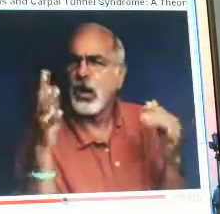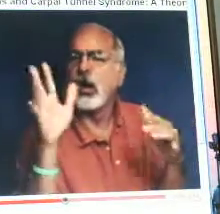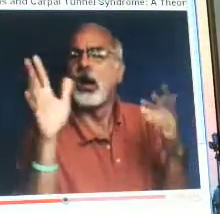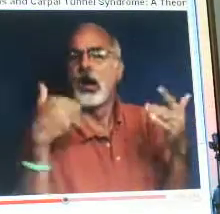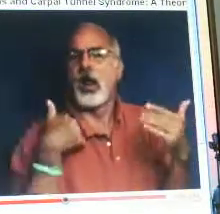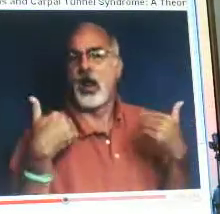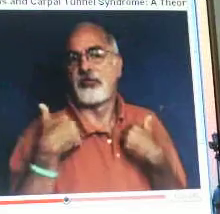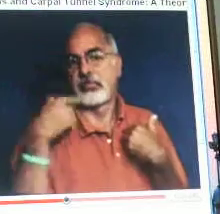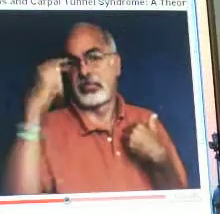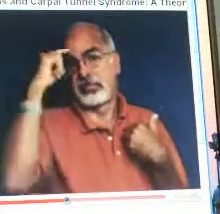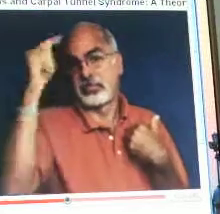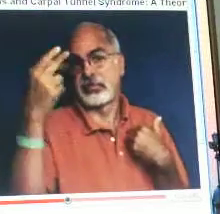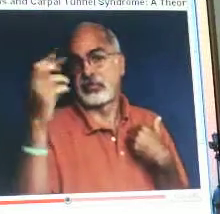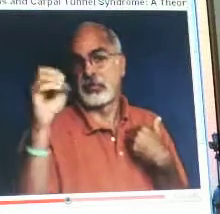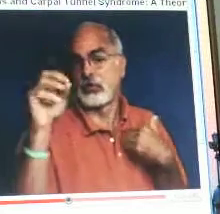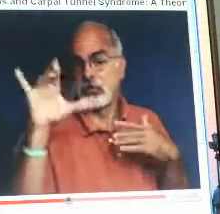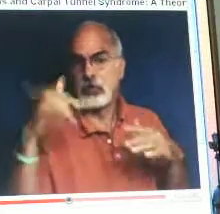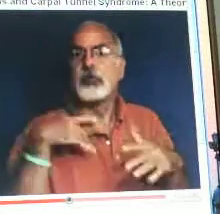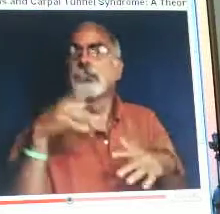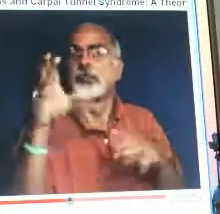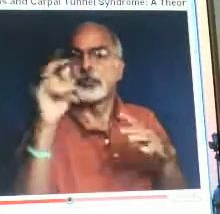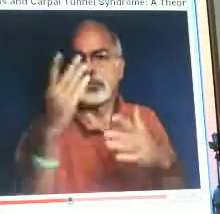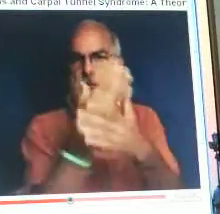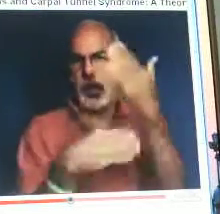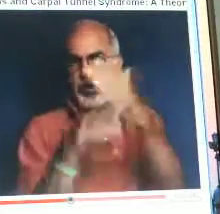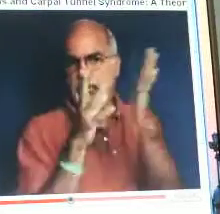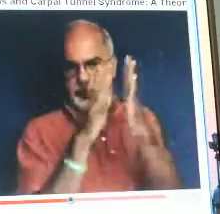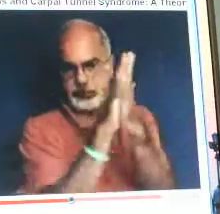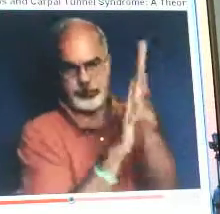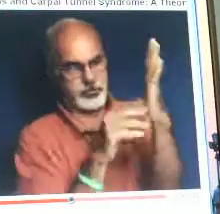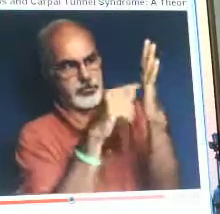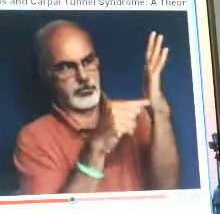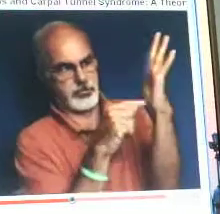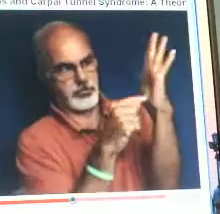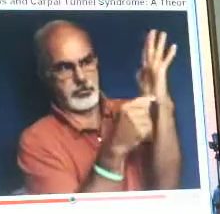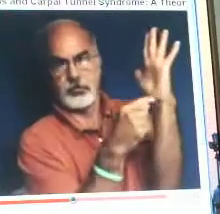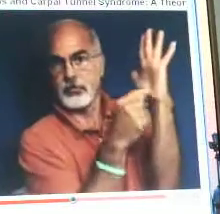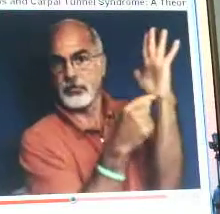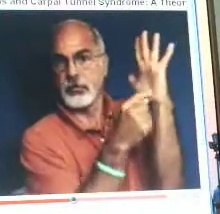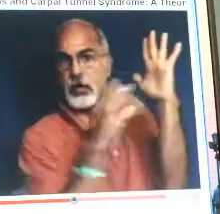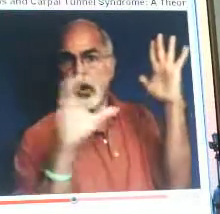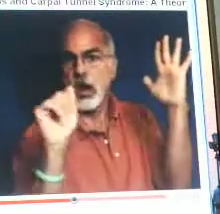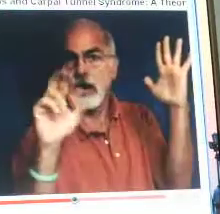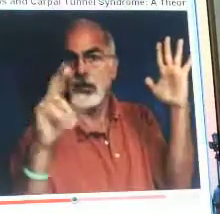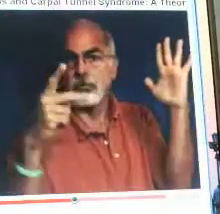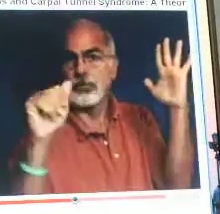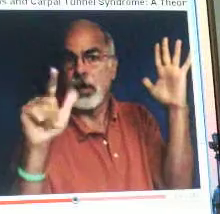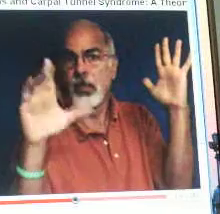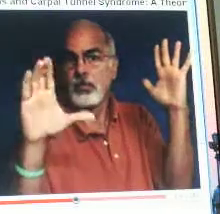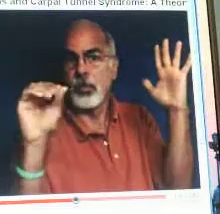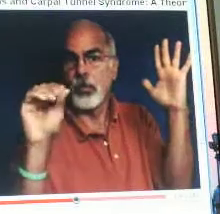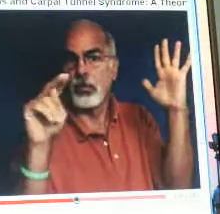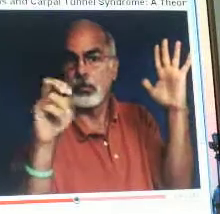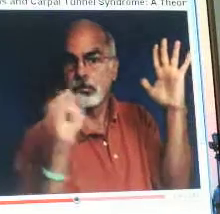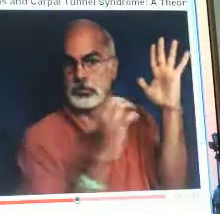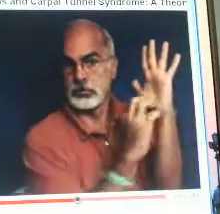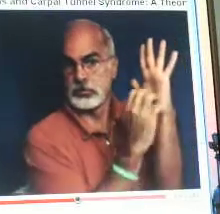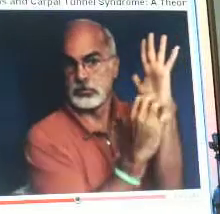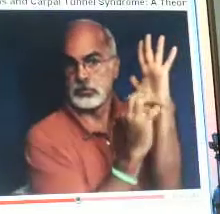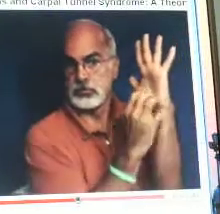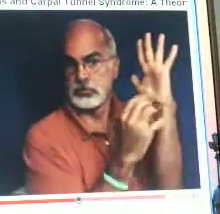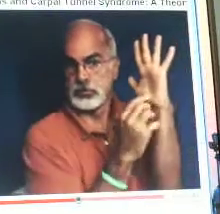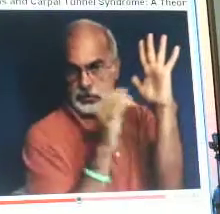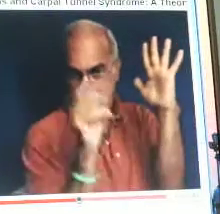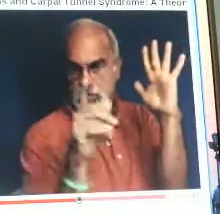And they're wondering how and why, and they think the theory was with the hand, the carpal